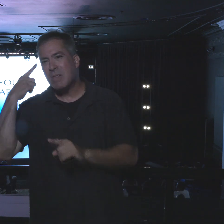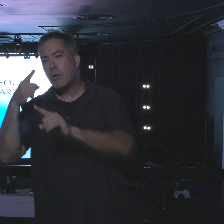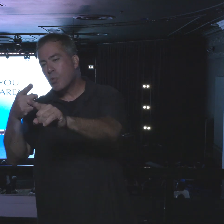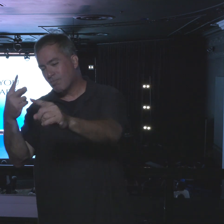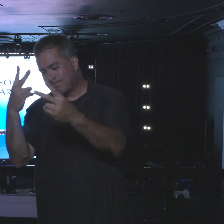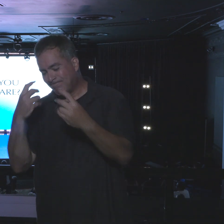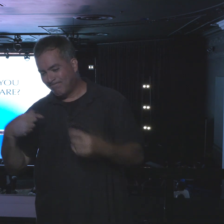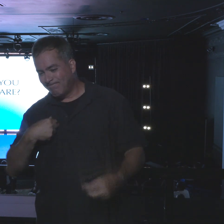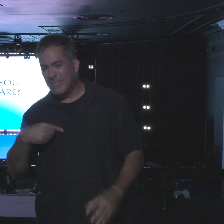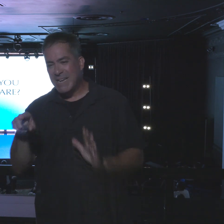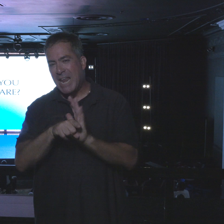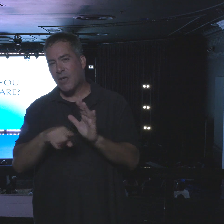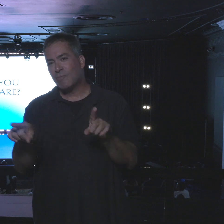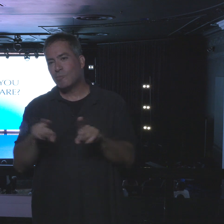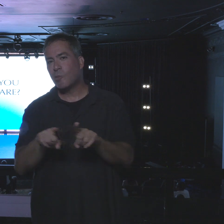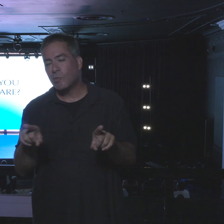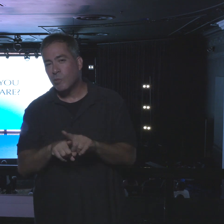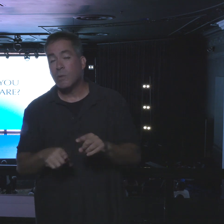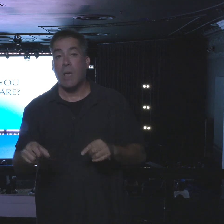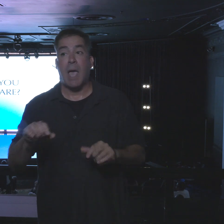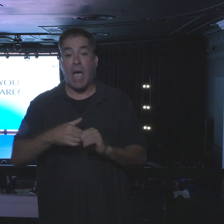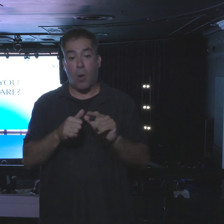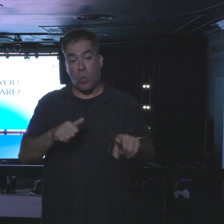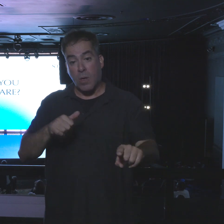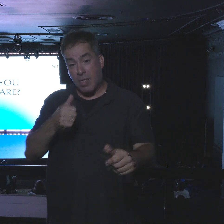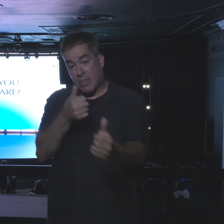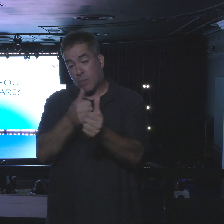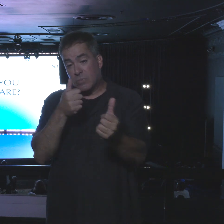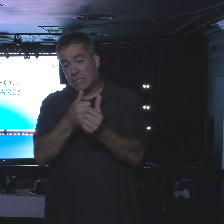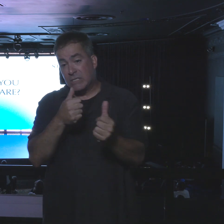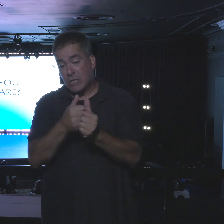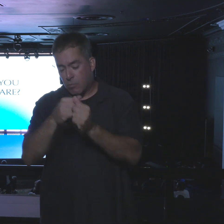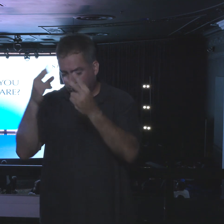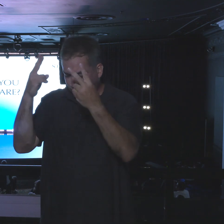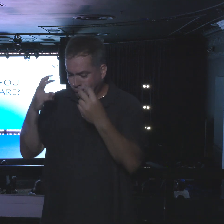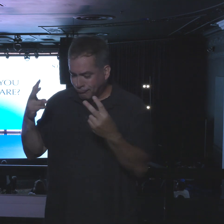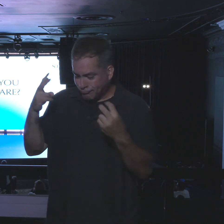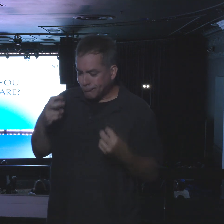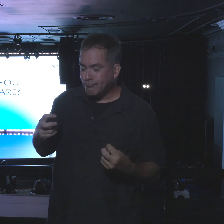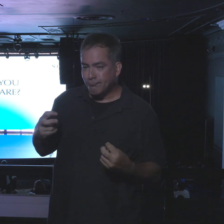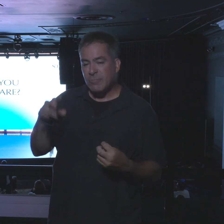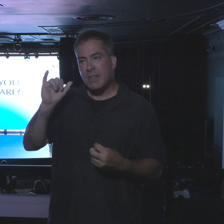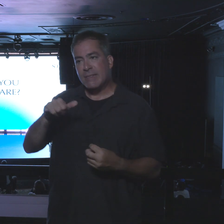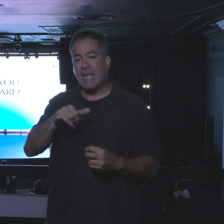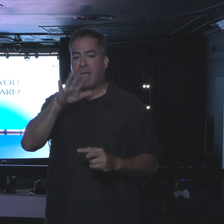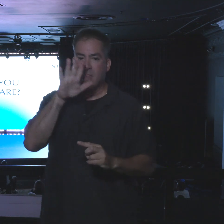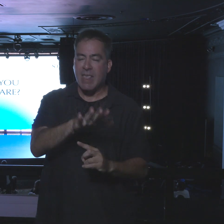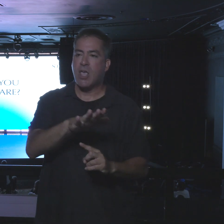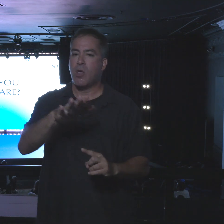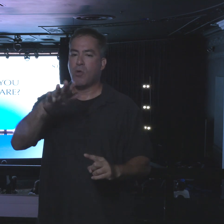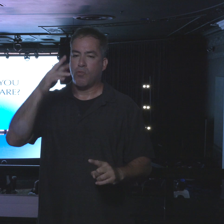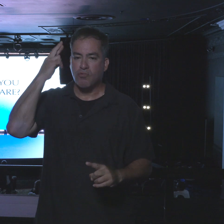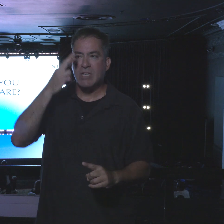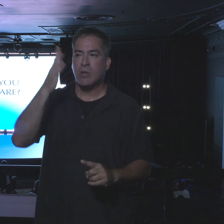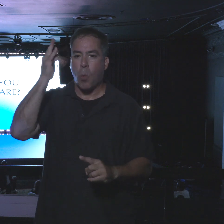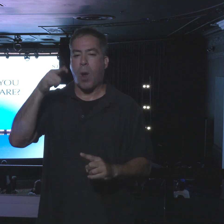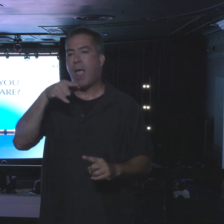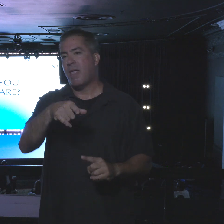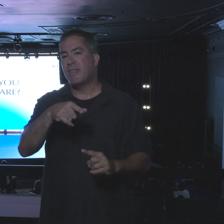Remember, the way they saw themselves was the sole reason for their defeat.